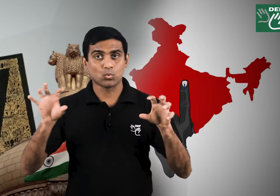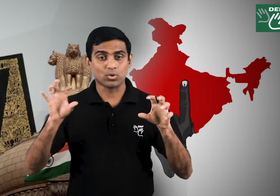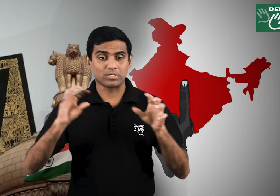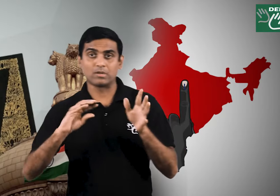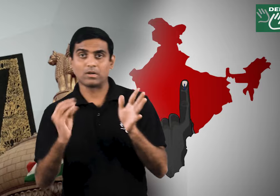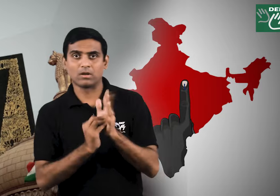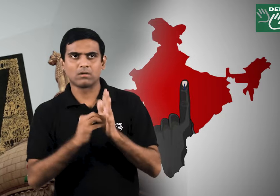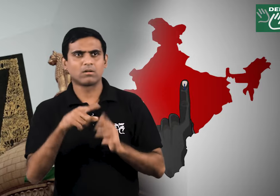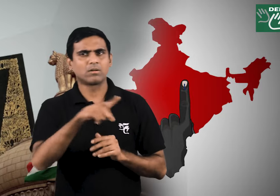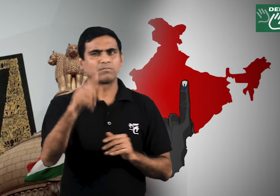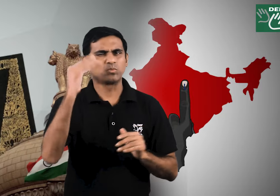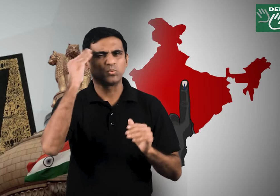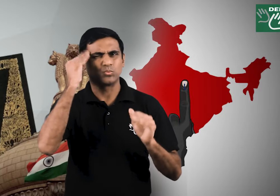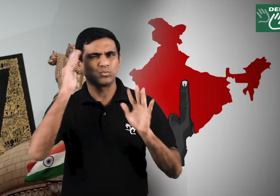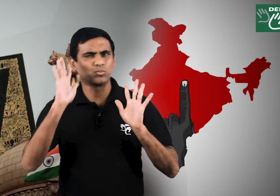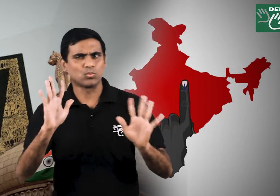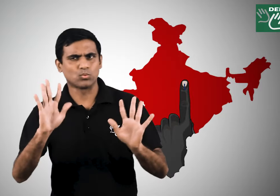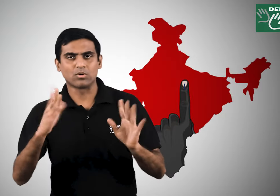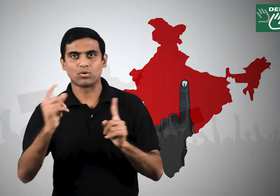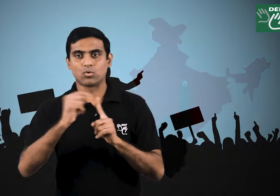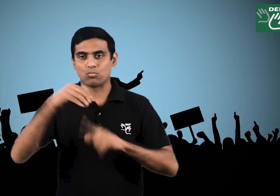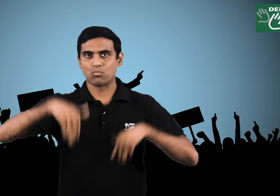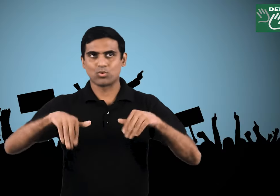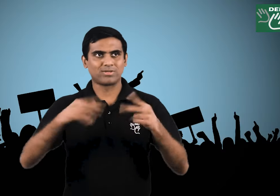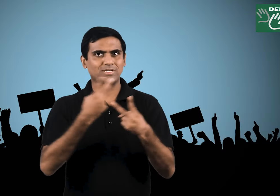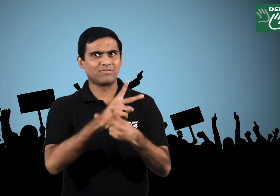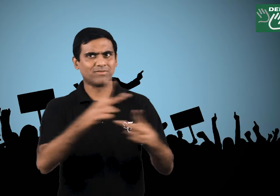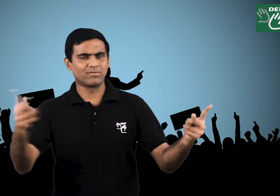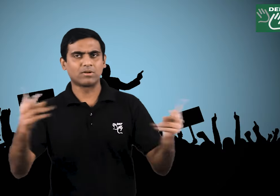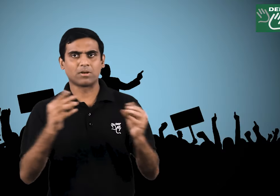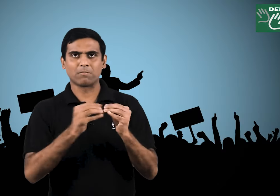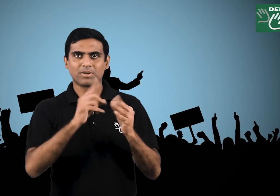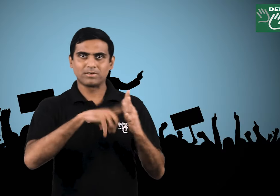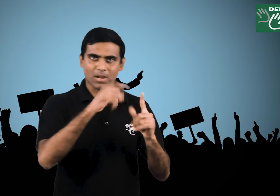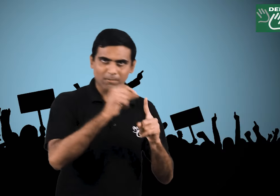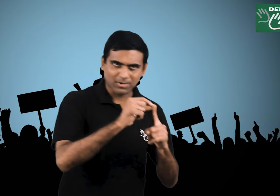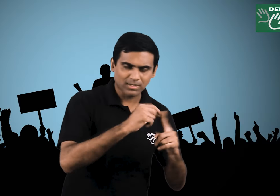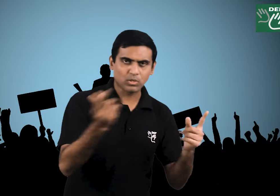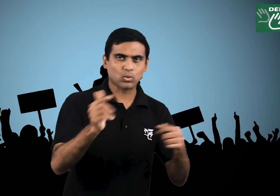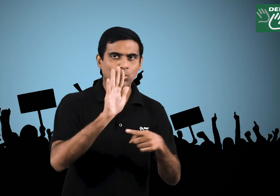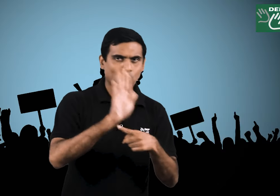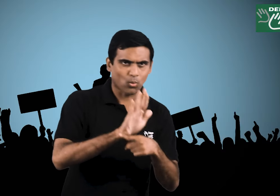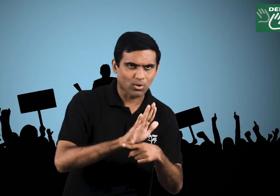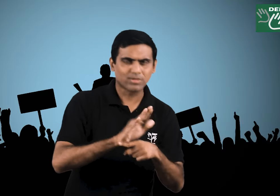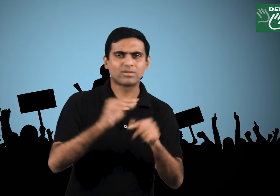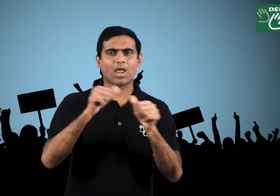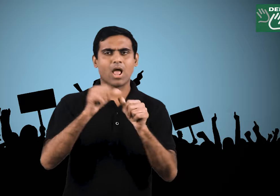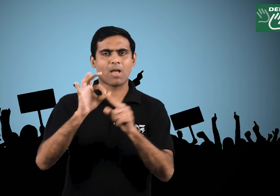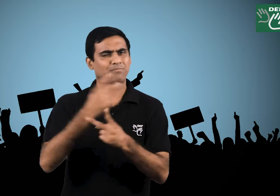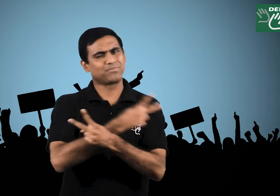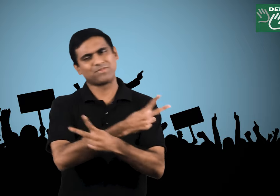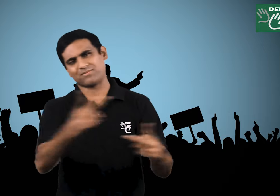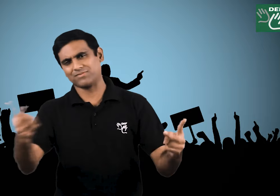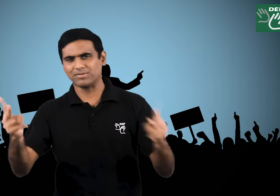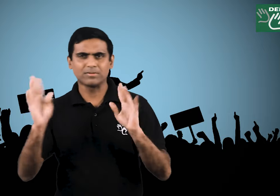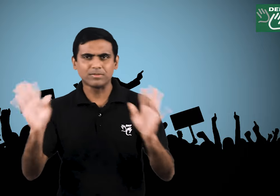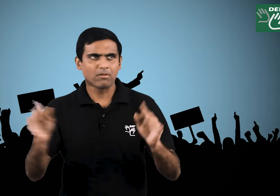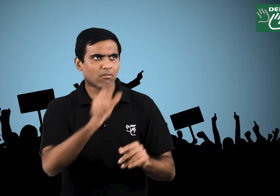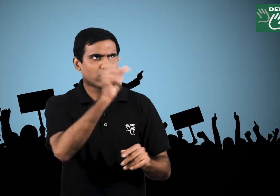we must know the candidates of our constituency by reading their effedivities for